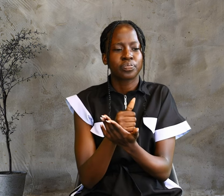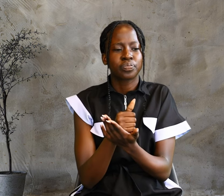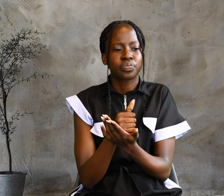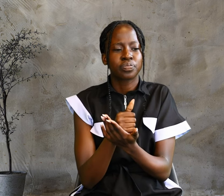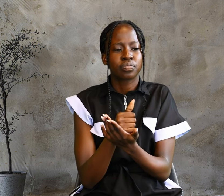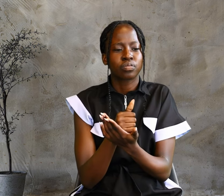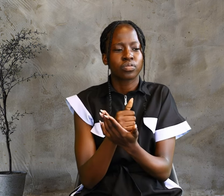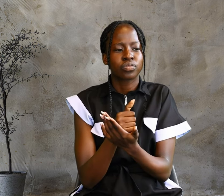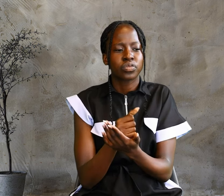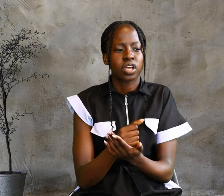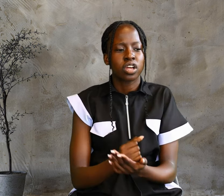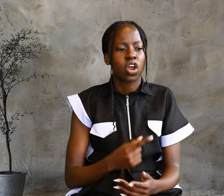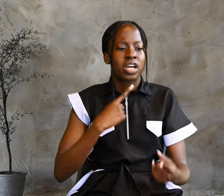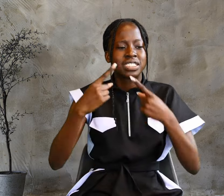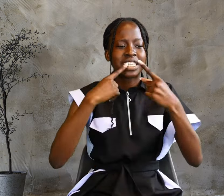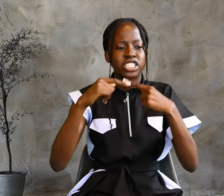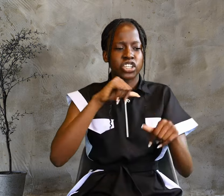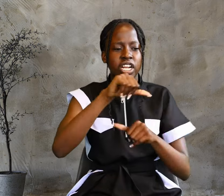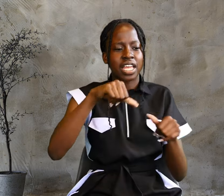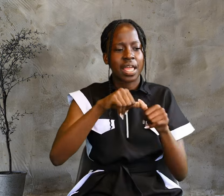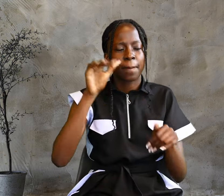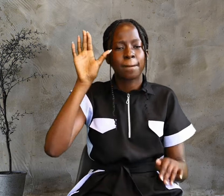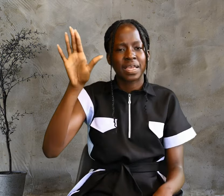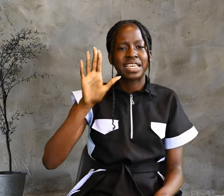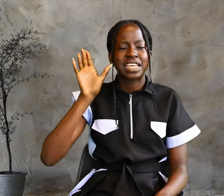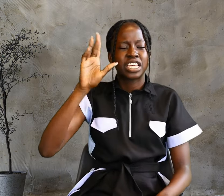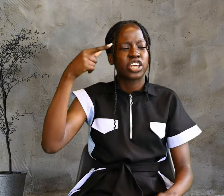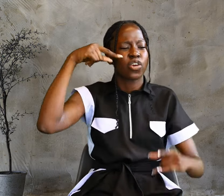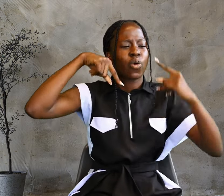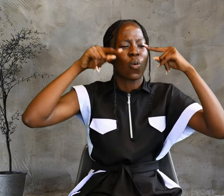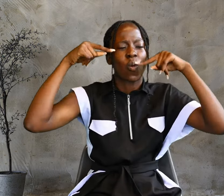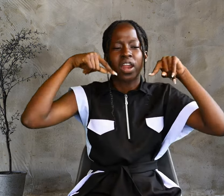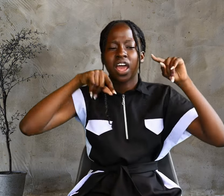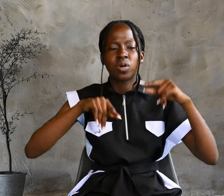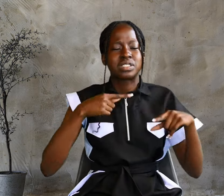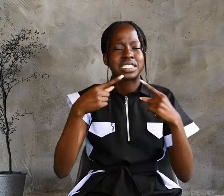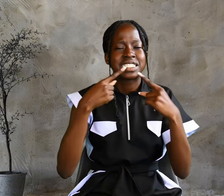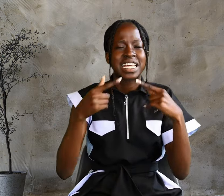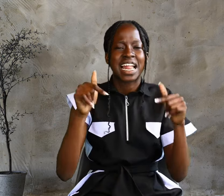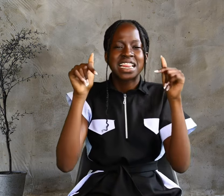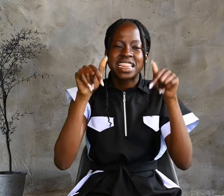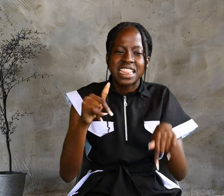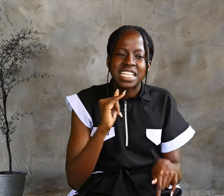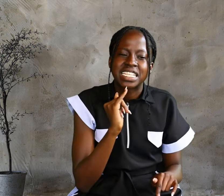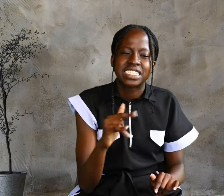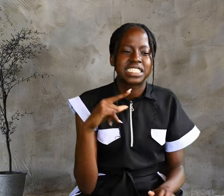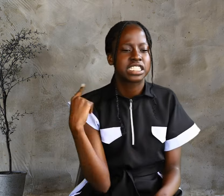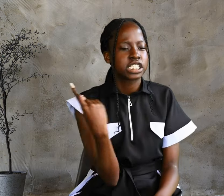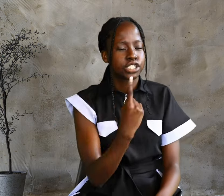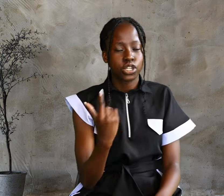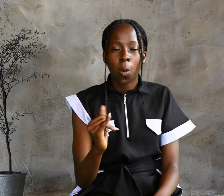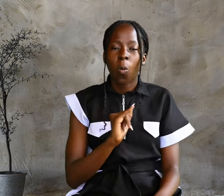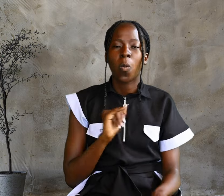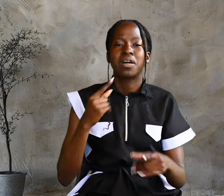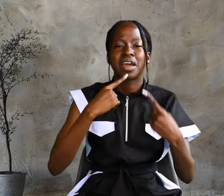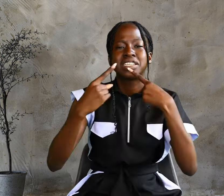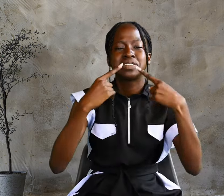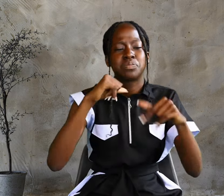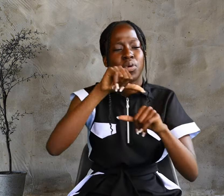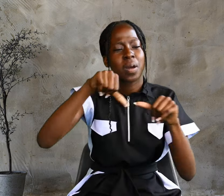John testified concerning Him. He cried out, saying, This is the one I spoke